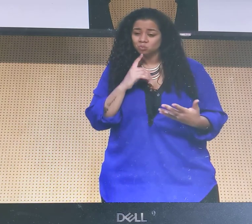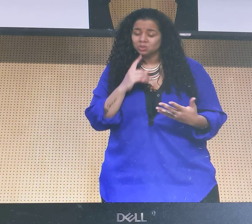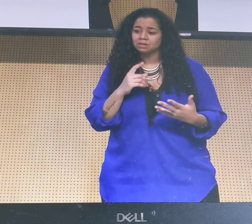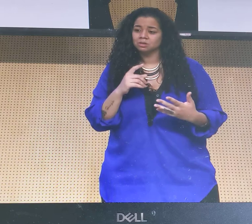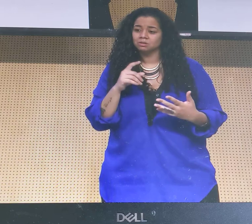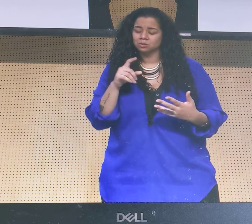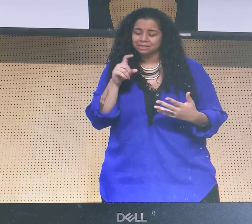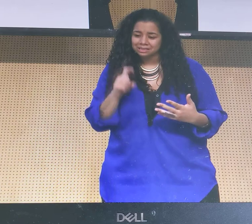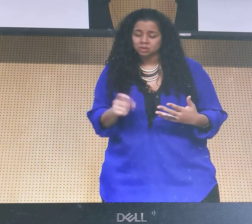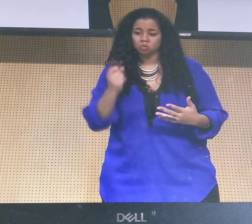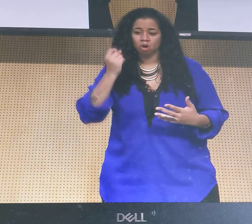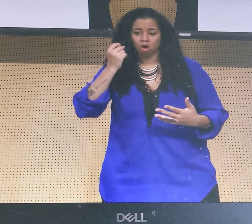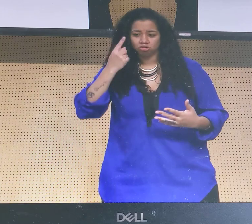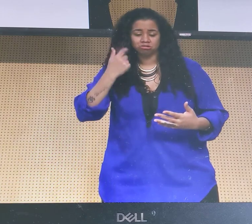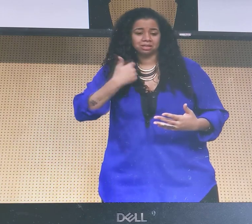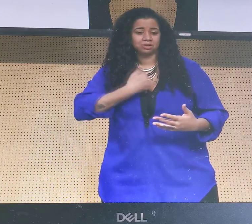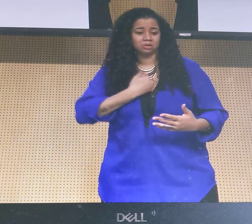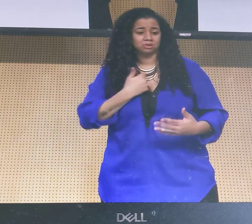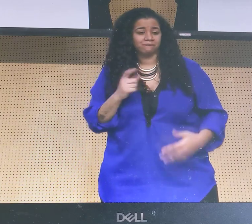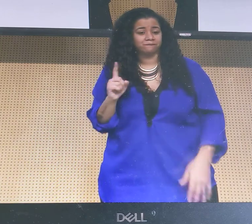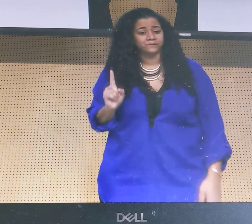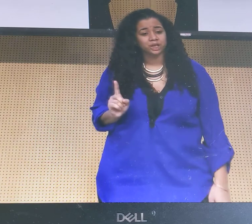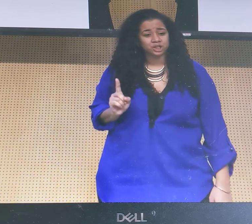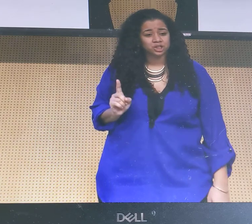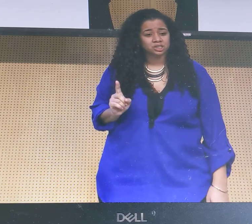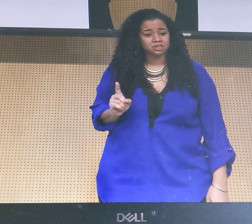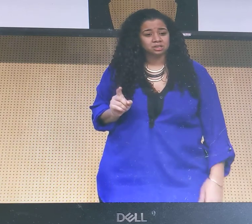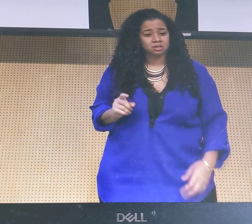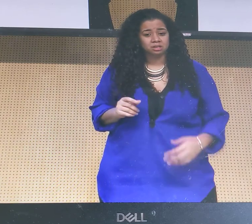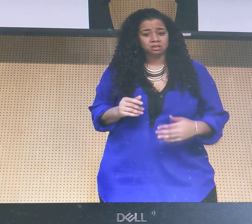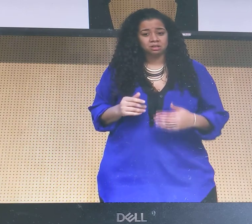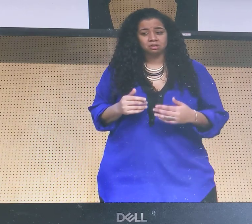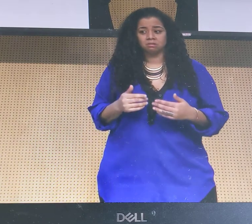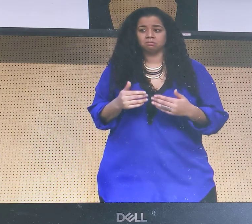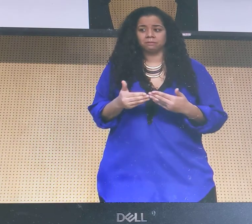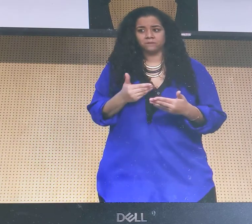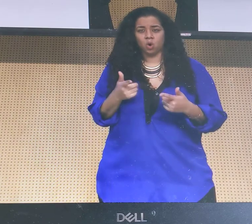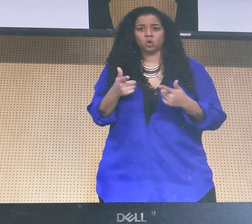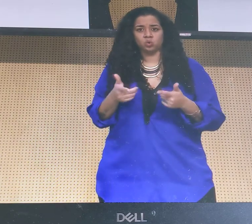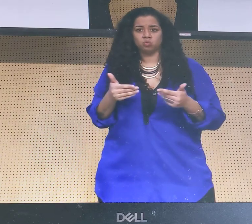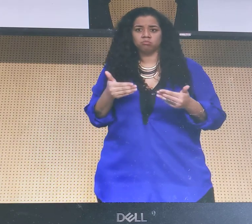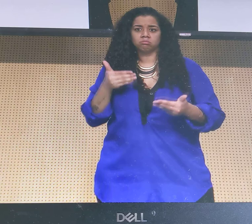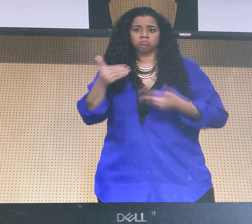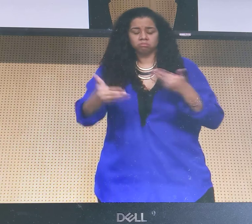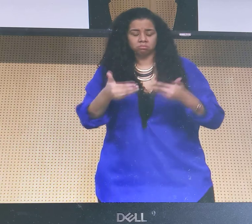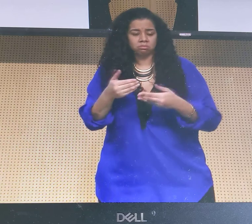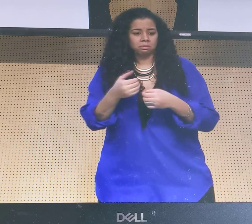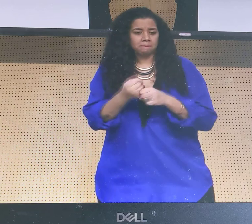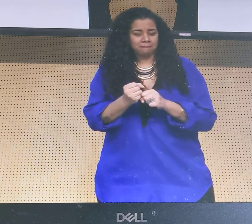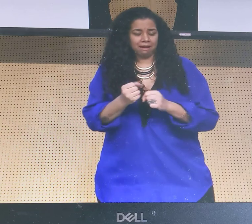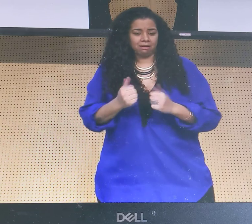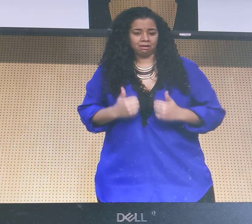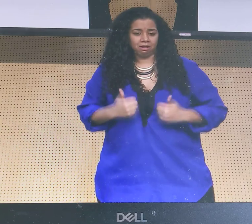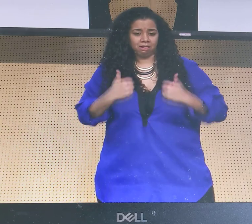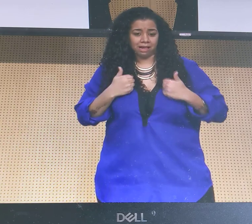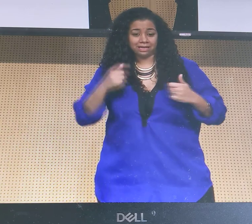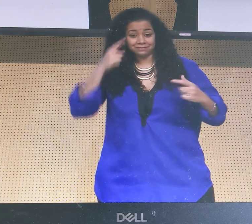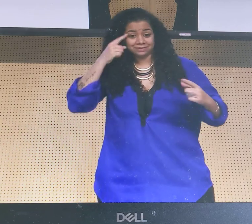Or is influenced by behavior. And it's really important to know yourself first before you go through this